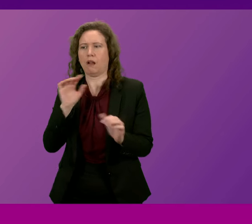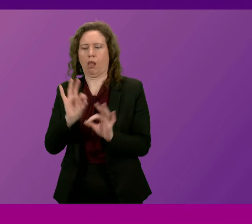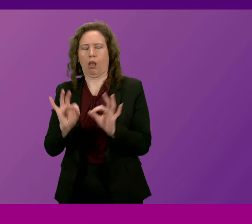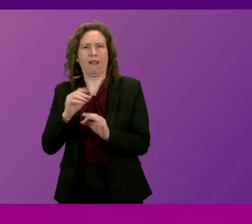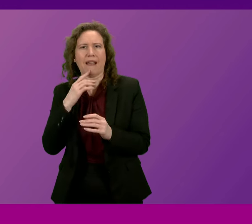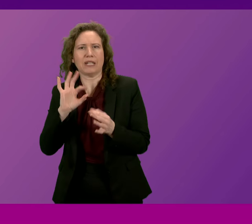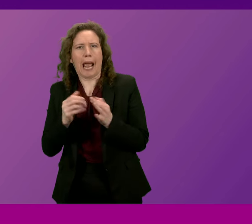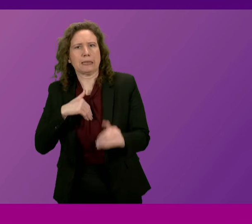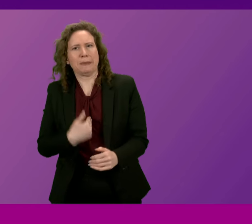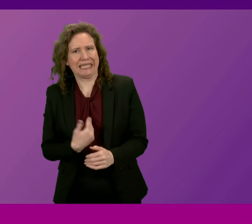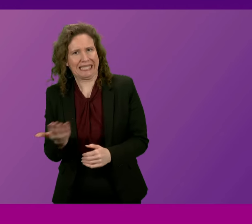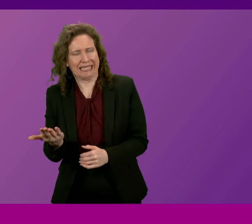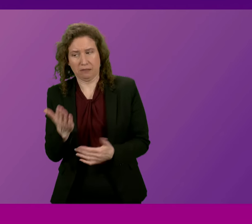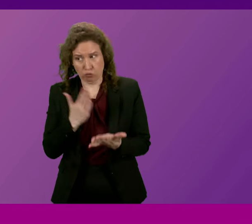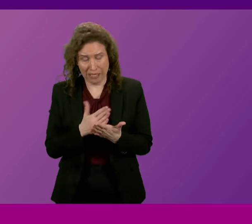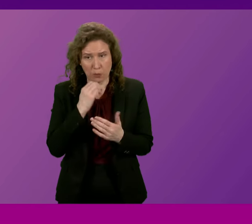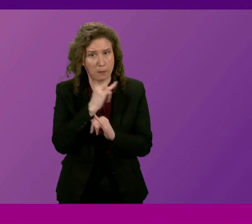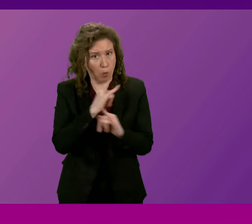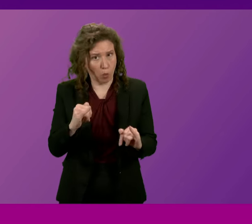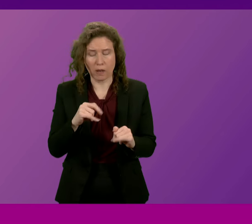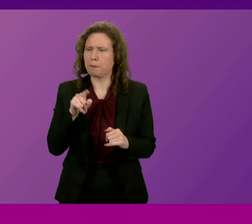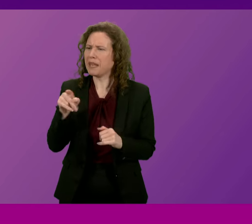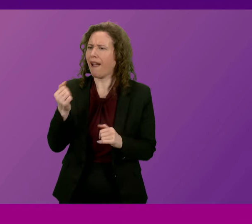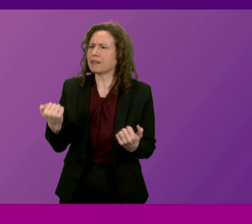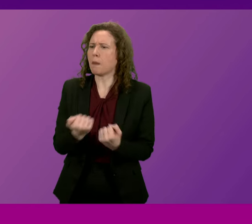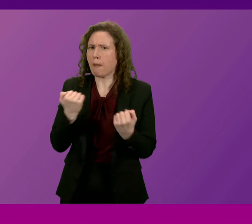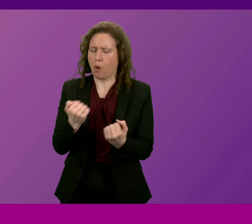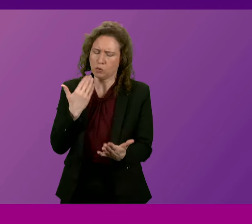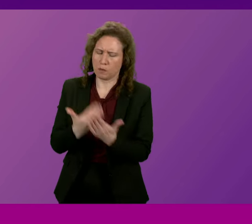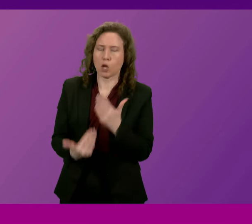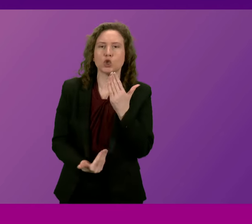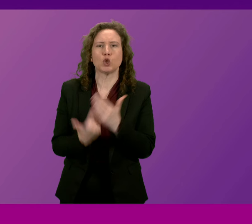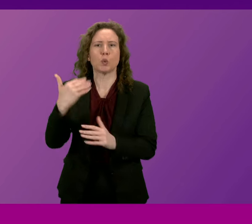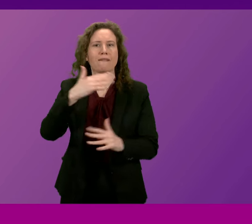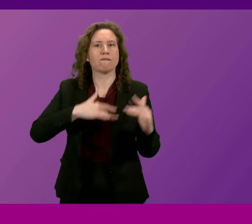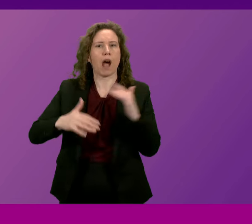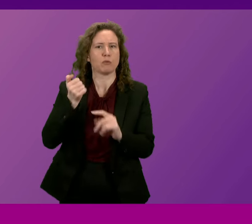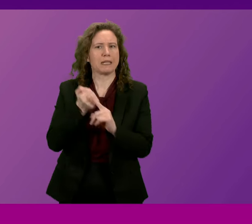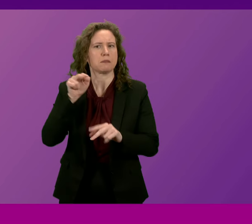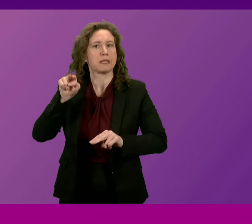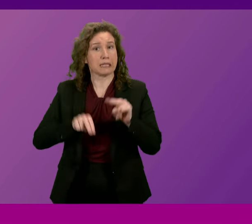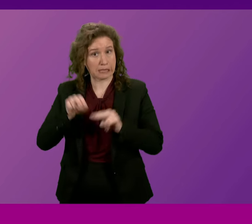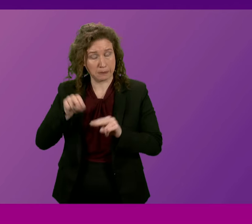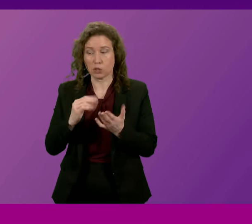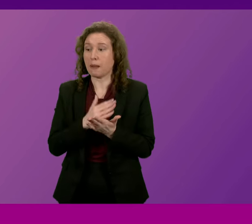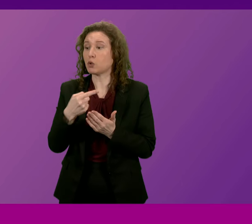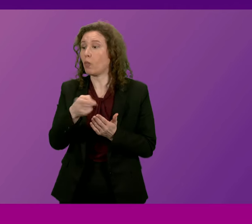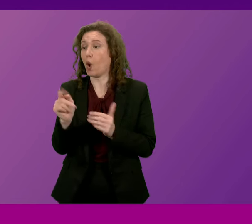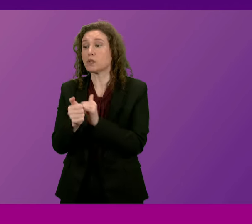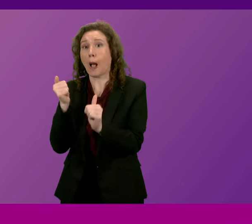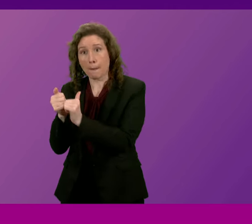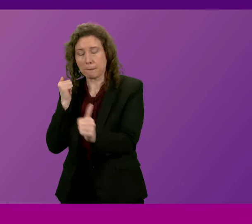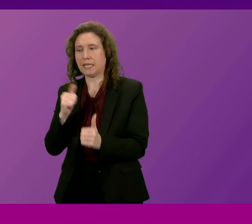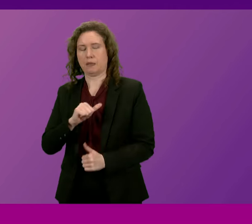The First Minister has the power to demand a new environmental impact assessment to make sure these companies come clean